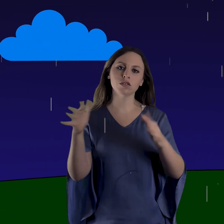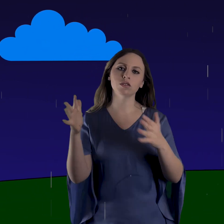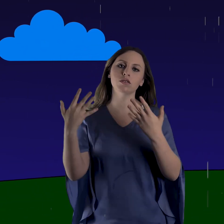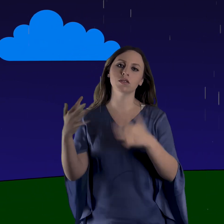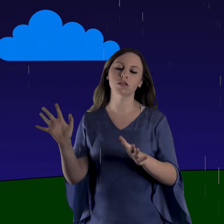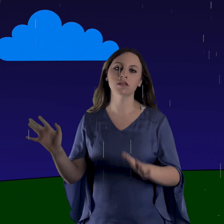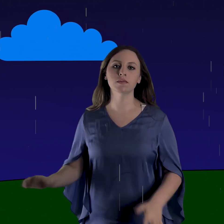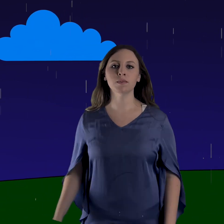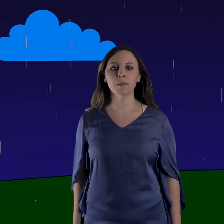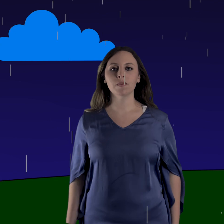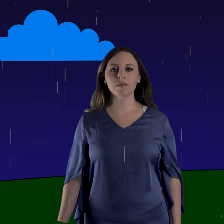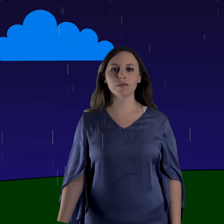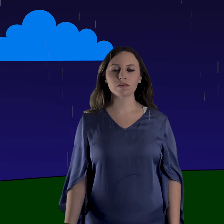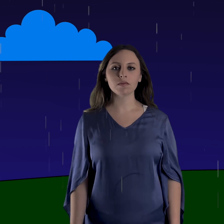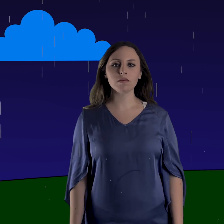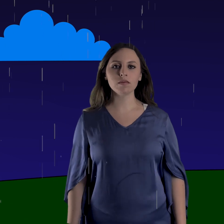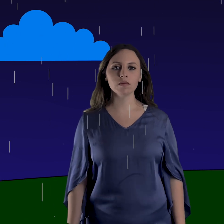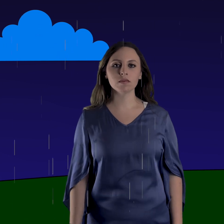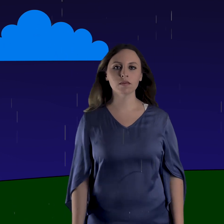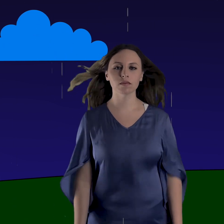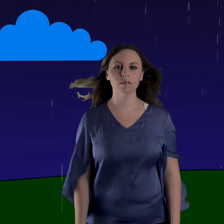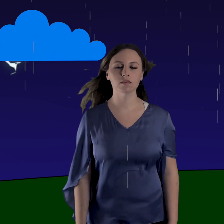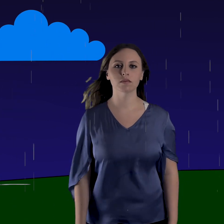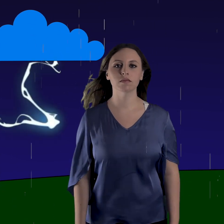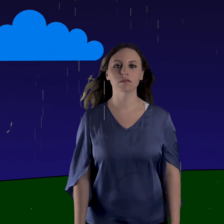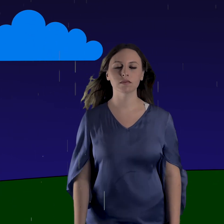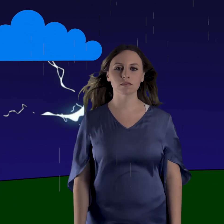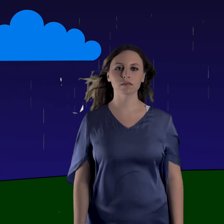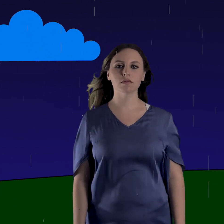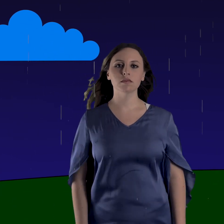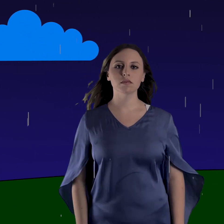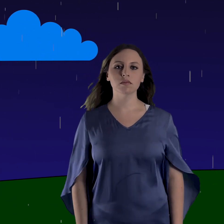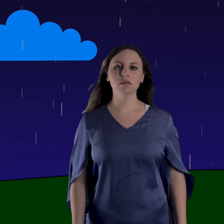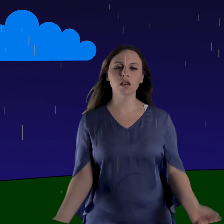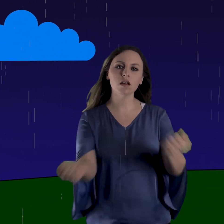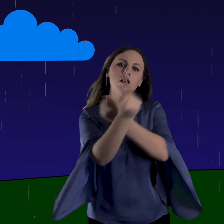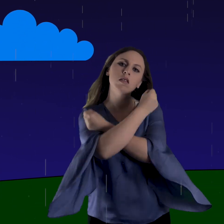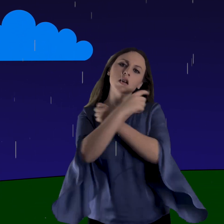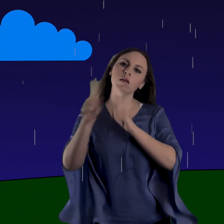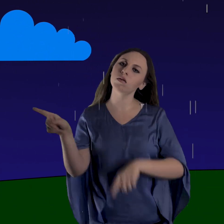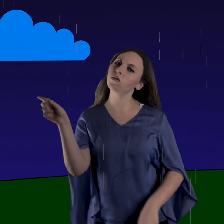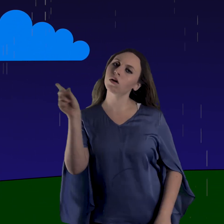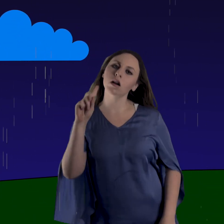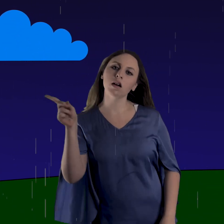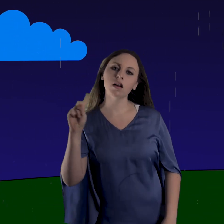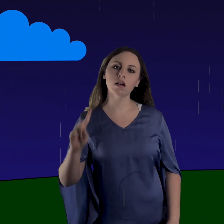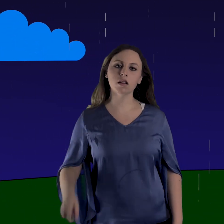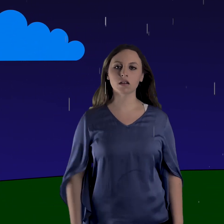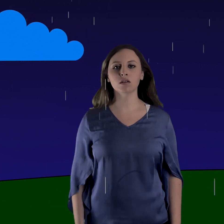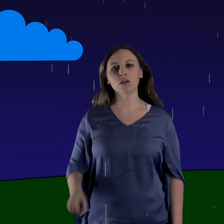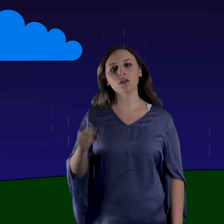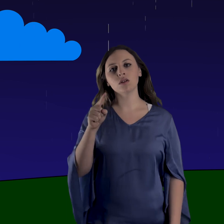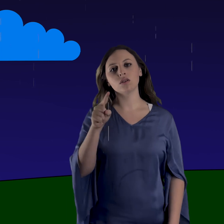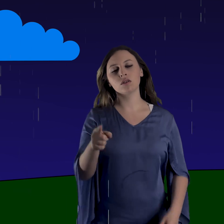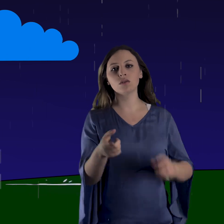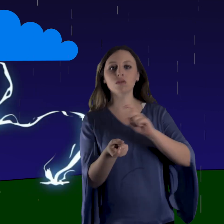said and done You don't want to put your hands in the air I'm a ghostly star Where did love go You put the